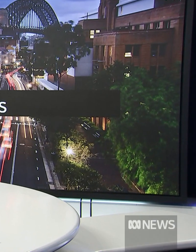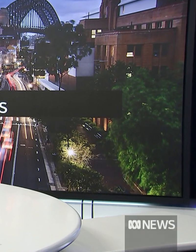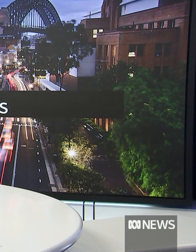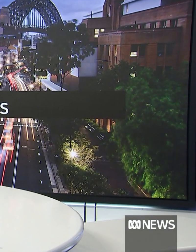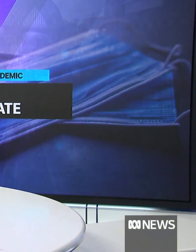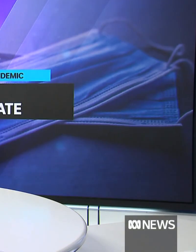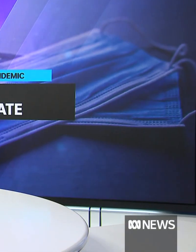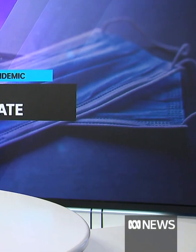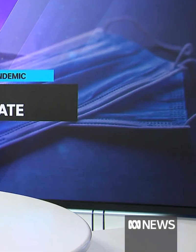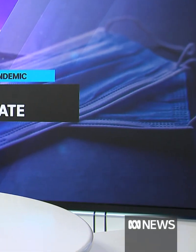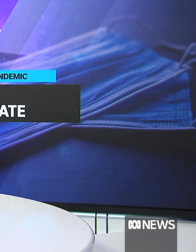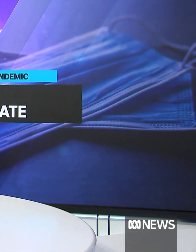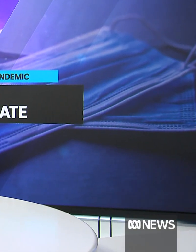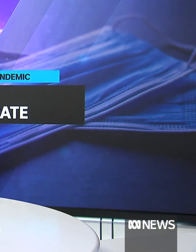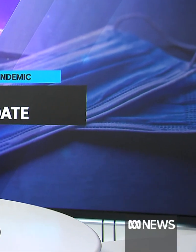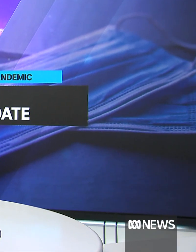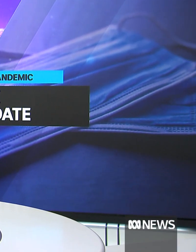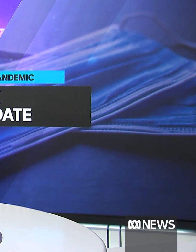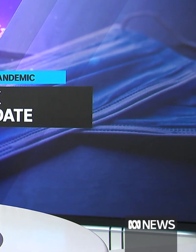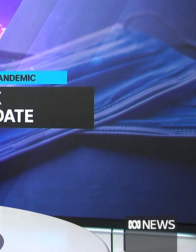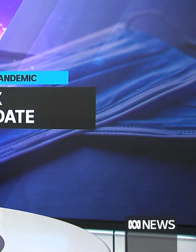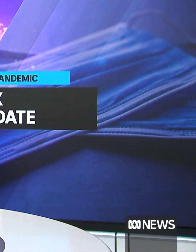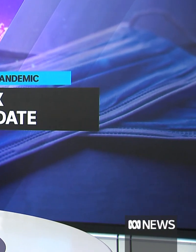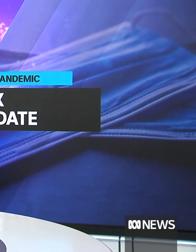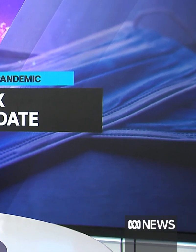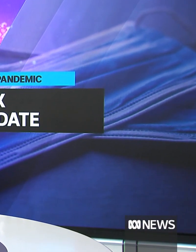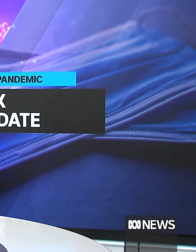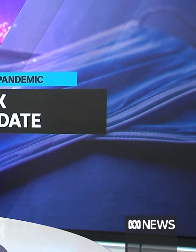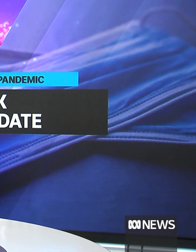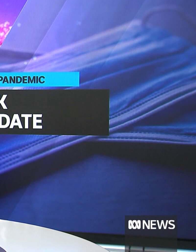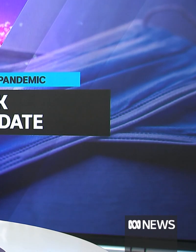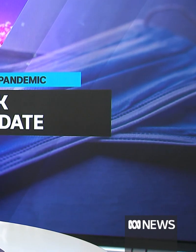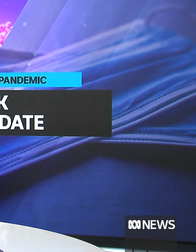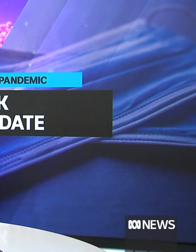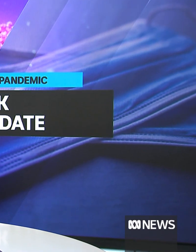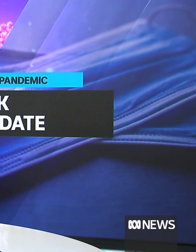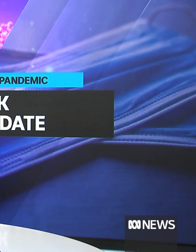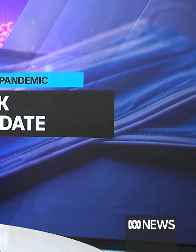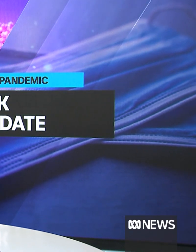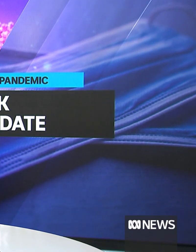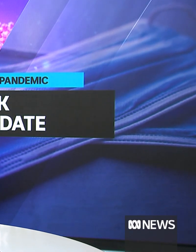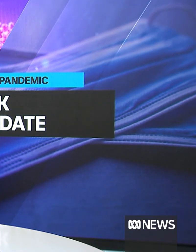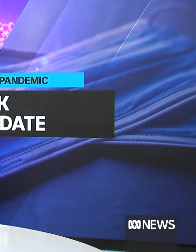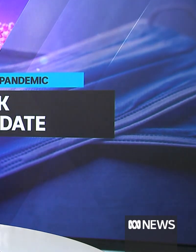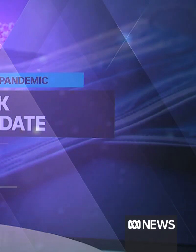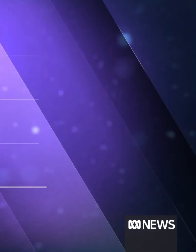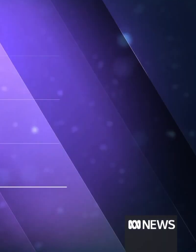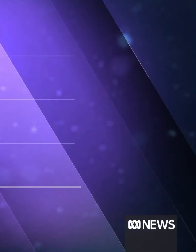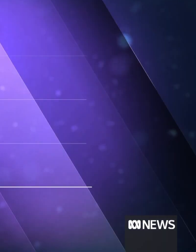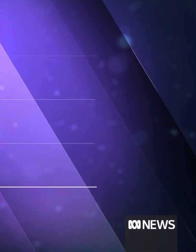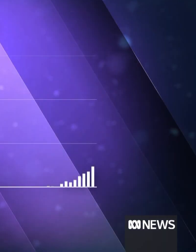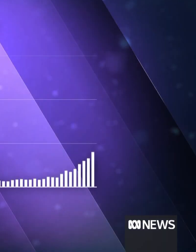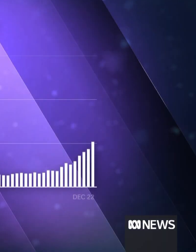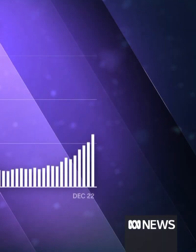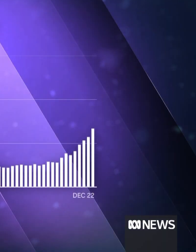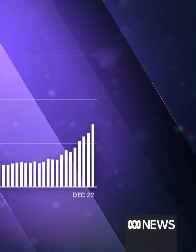Mask mandates are returning to New South Wales, as the government brings in tougher rules to combat the growing number of cases. The number of people